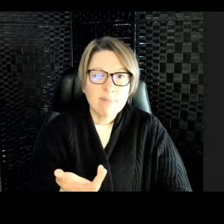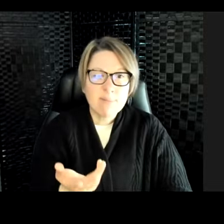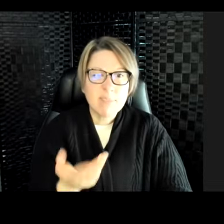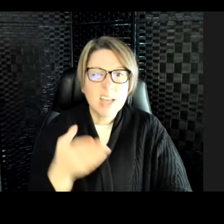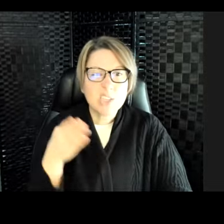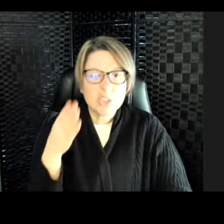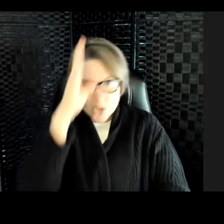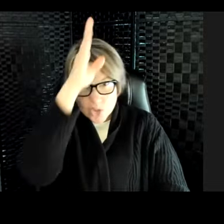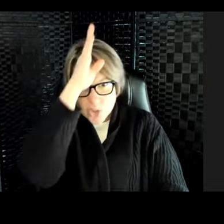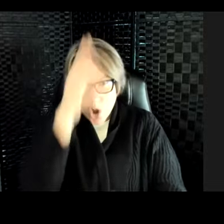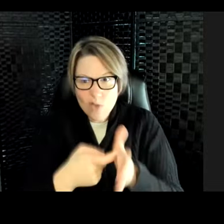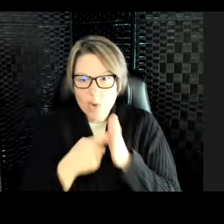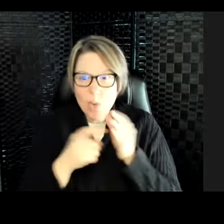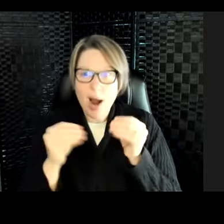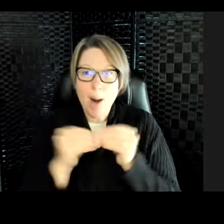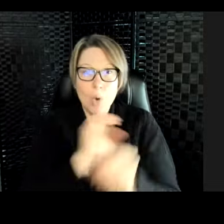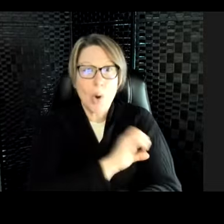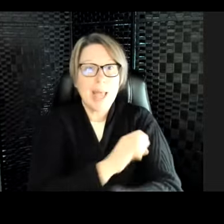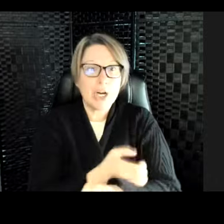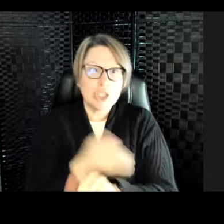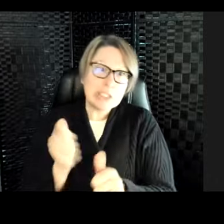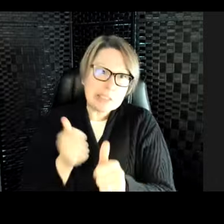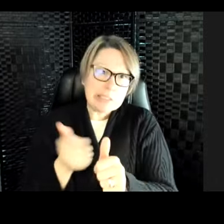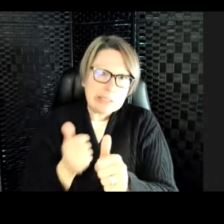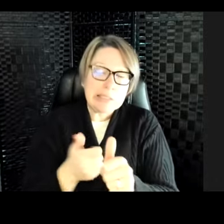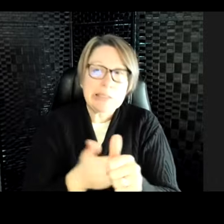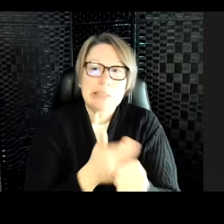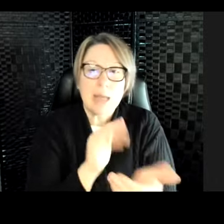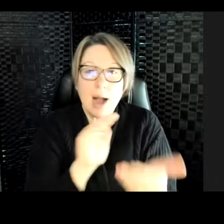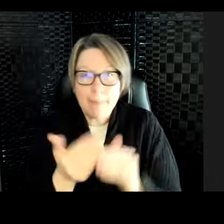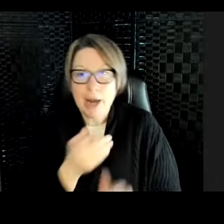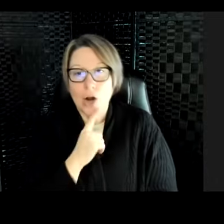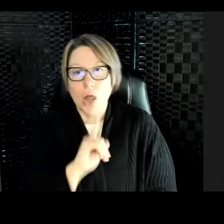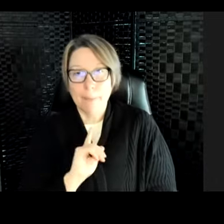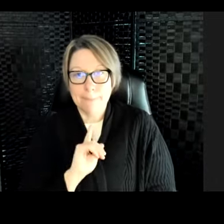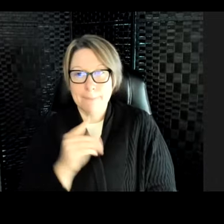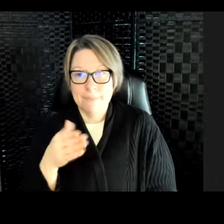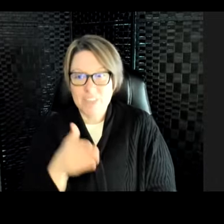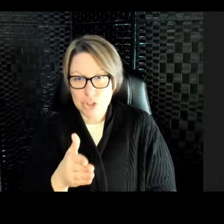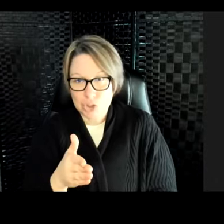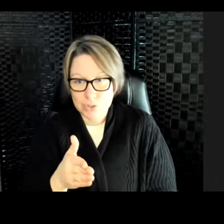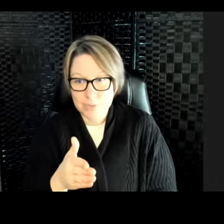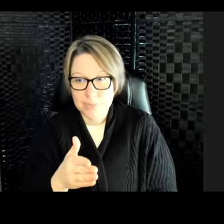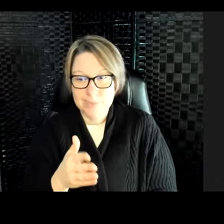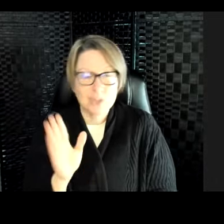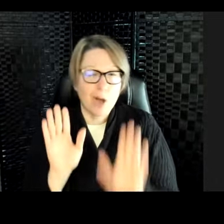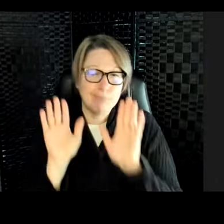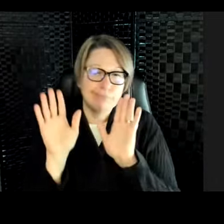chasing the fish than it gets from actually eating the fish. So they don't try to spend any extra